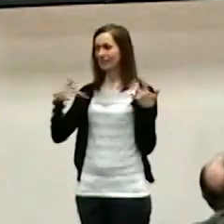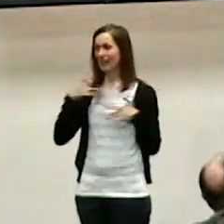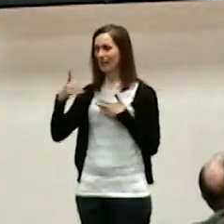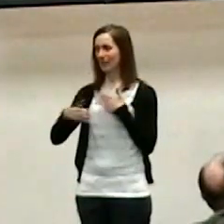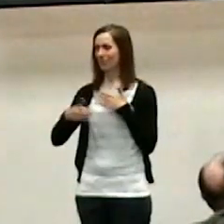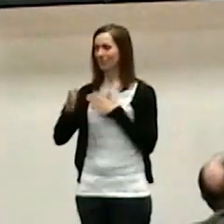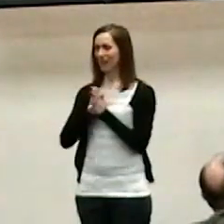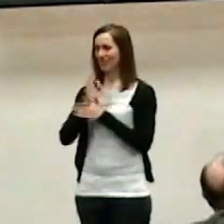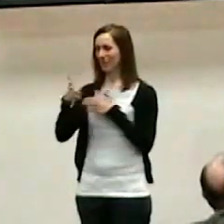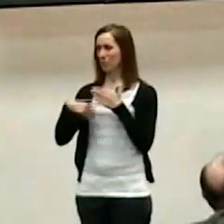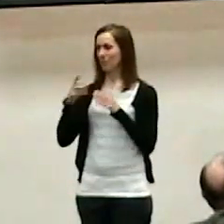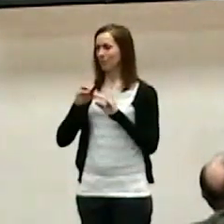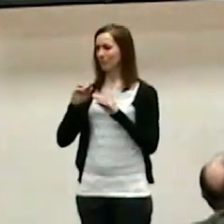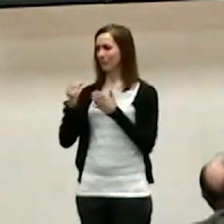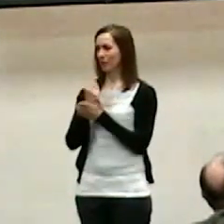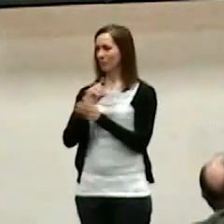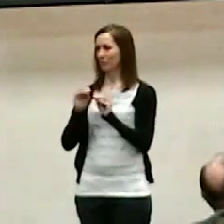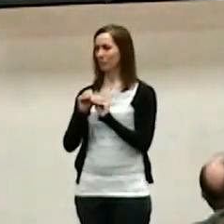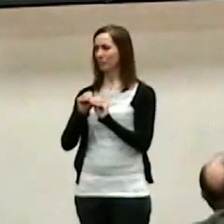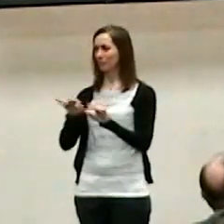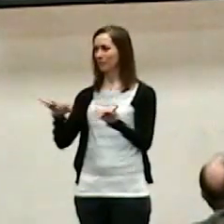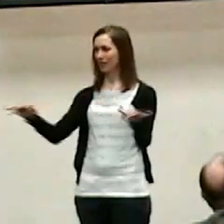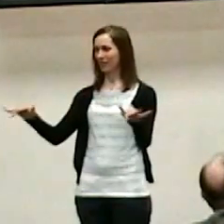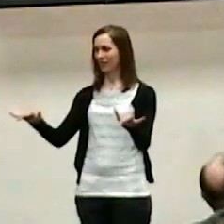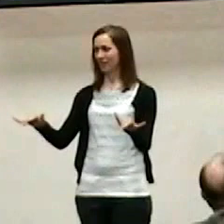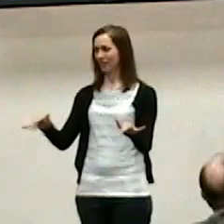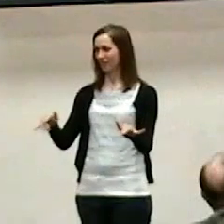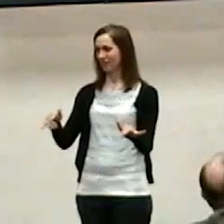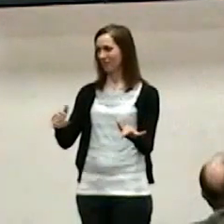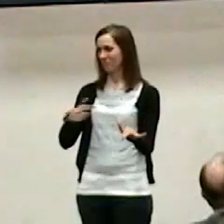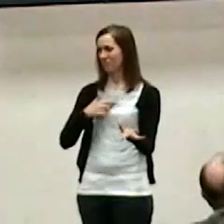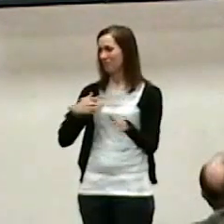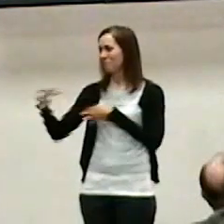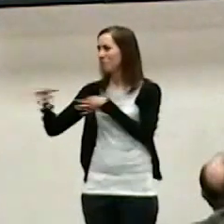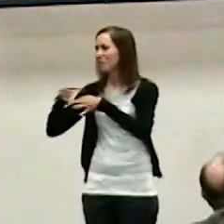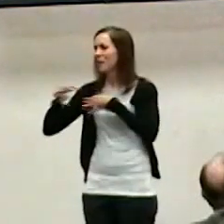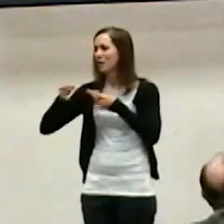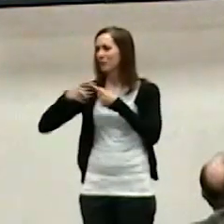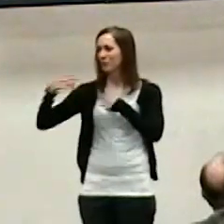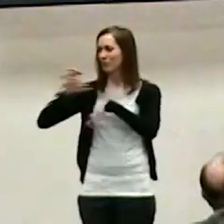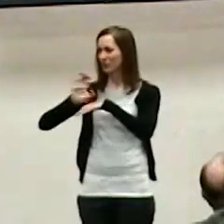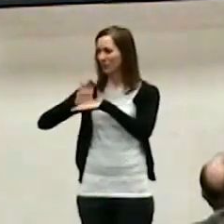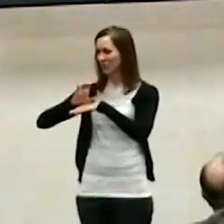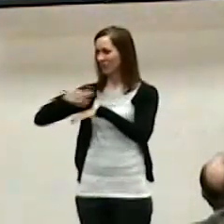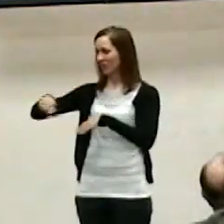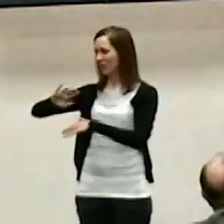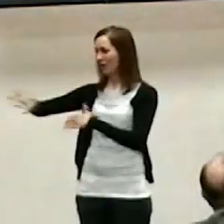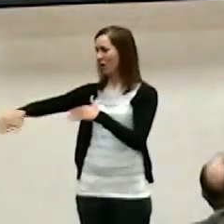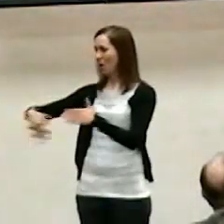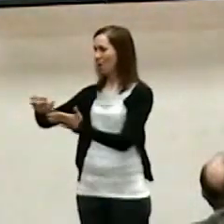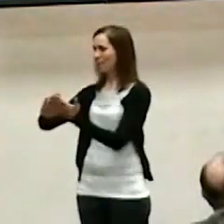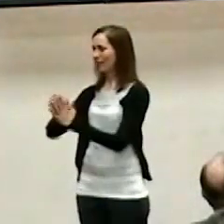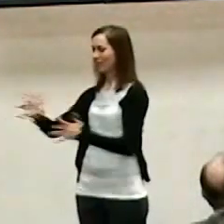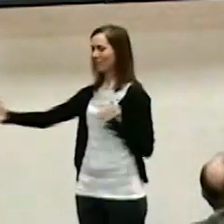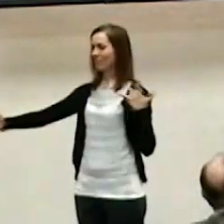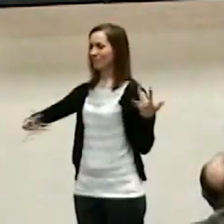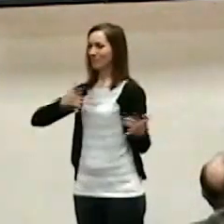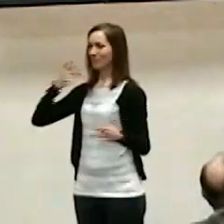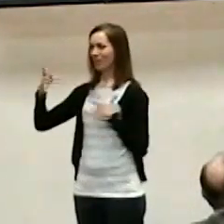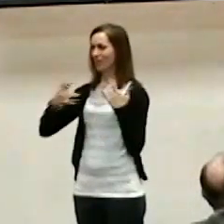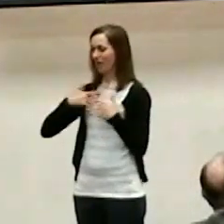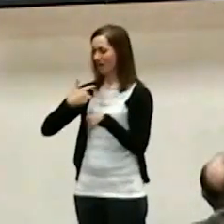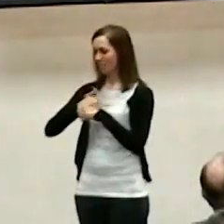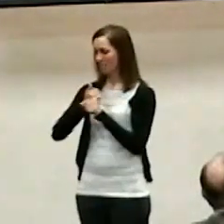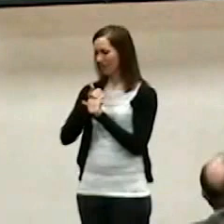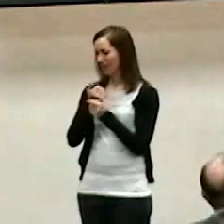gospel that excitement spread throughout our congregation I made the announcements